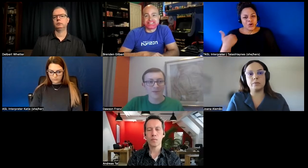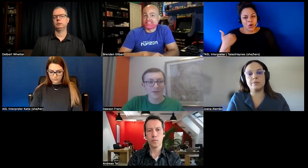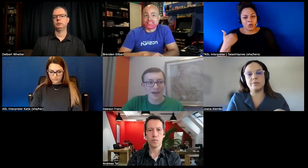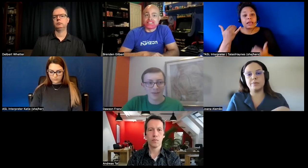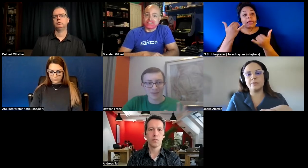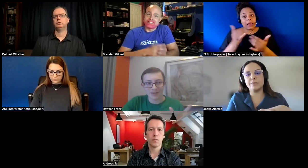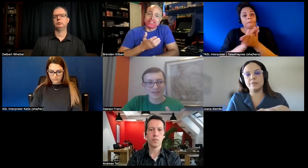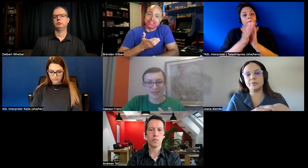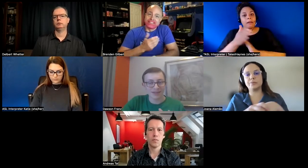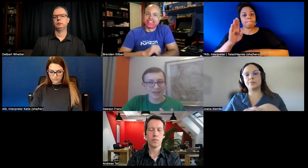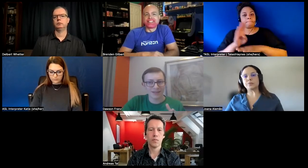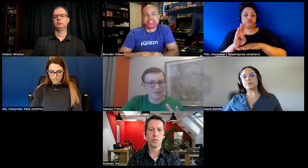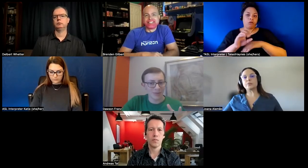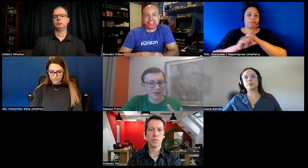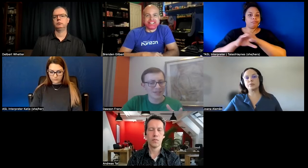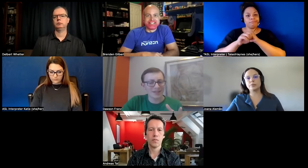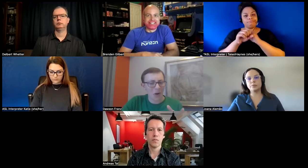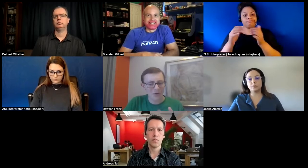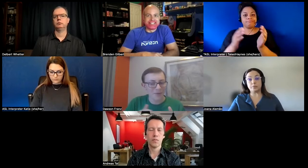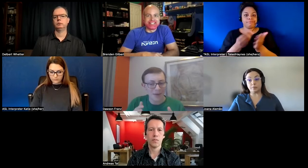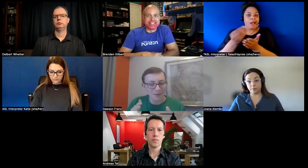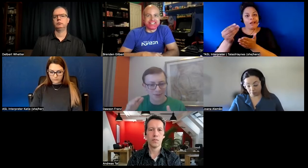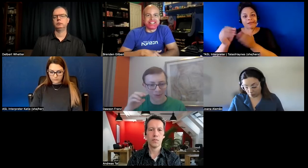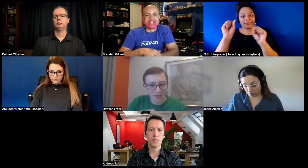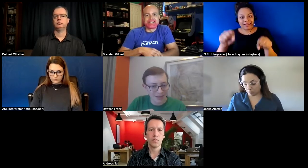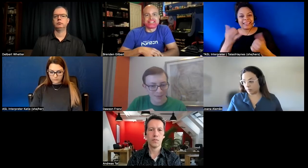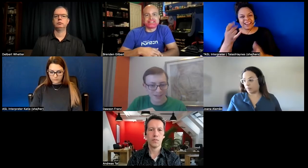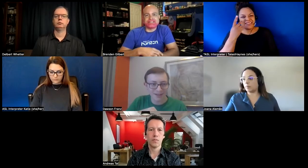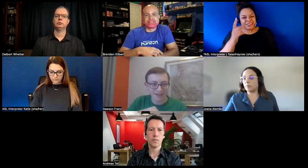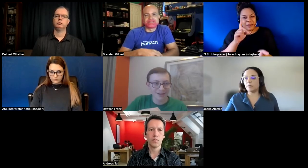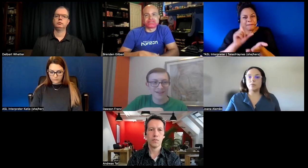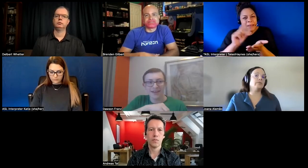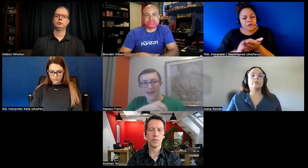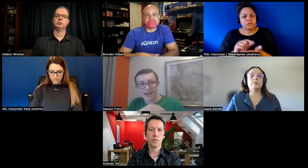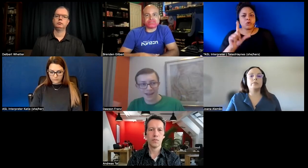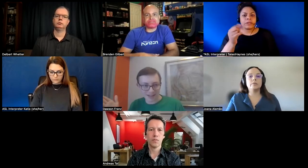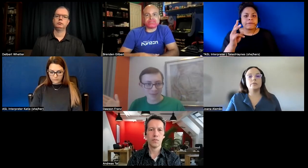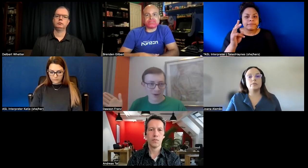um so it's it's weird to see all of the papers are 2017 and beyond